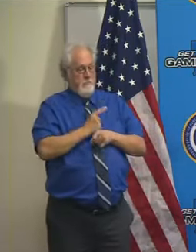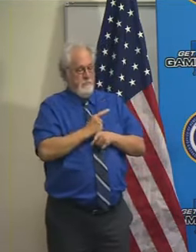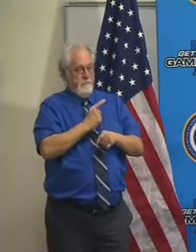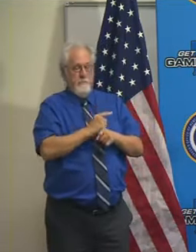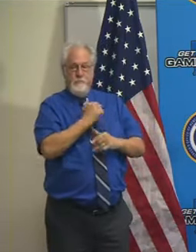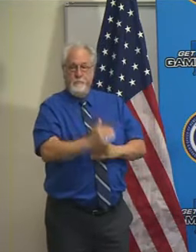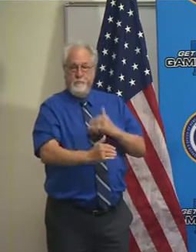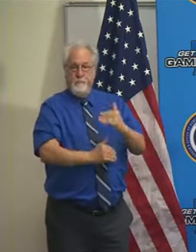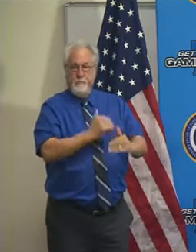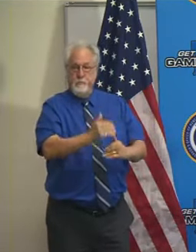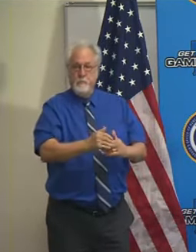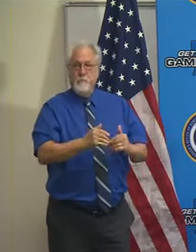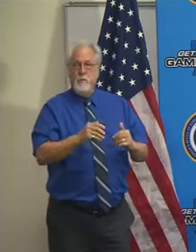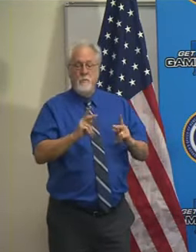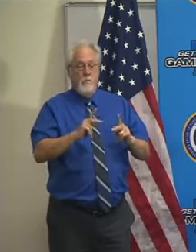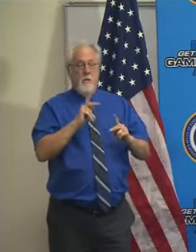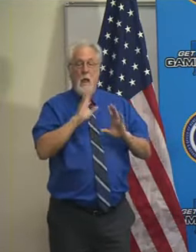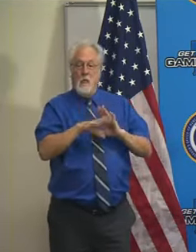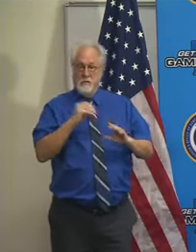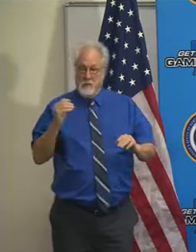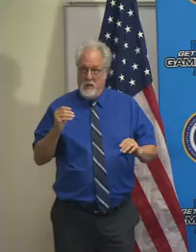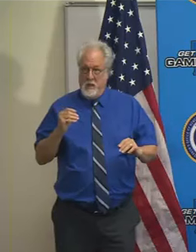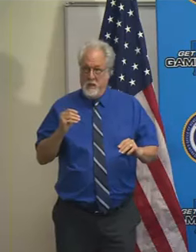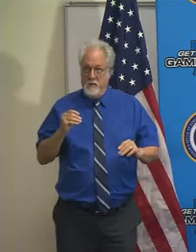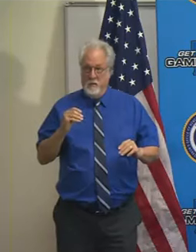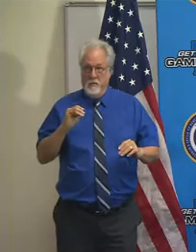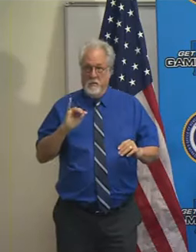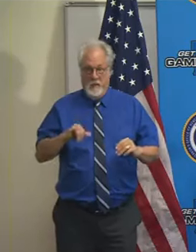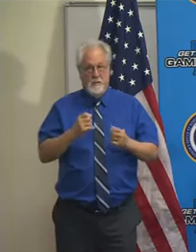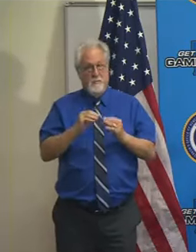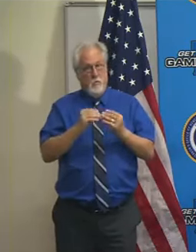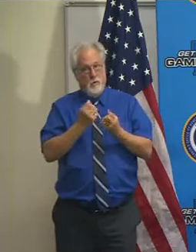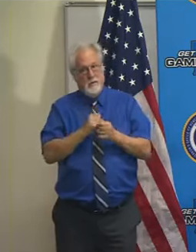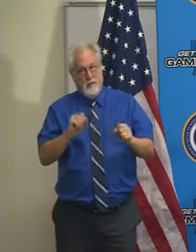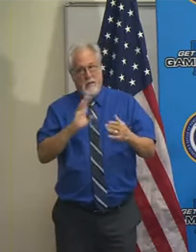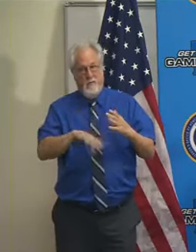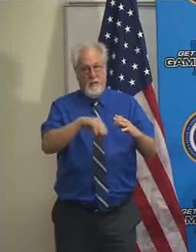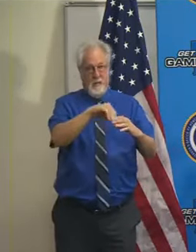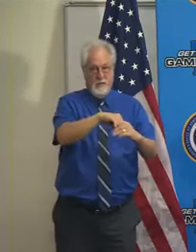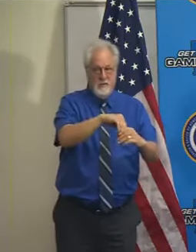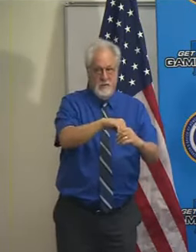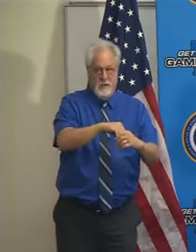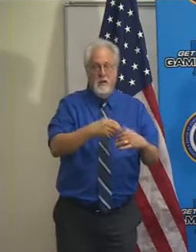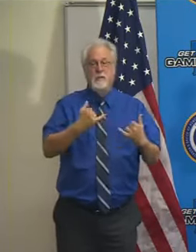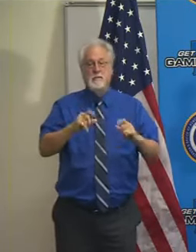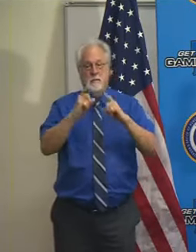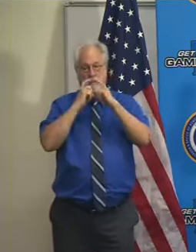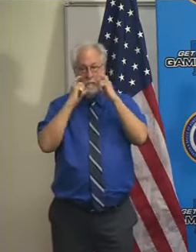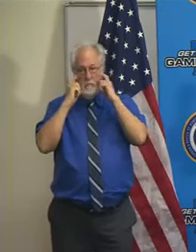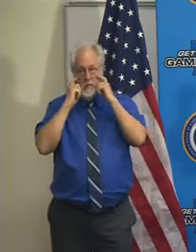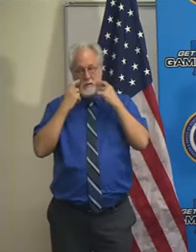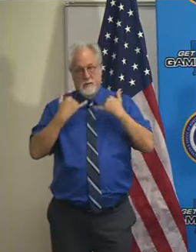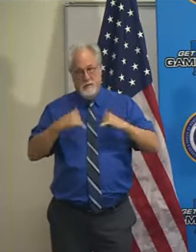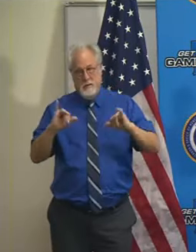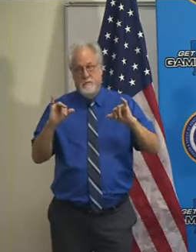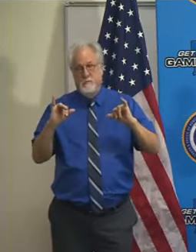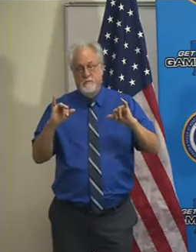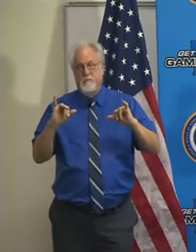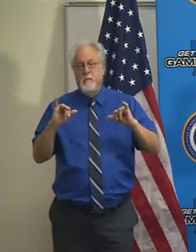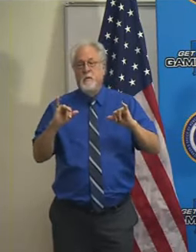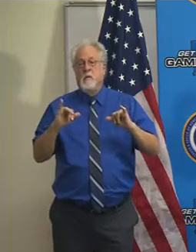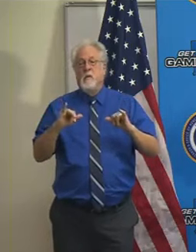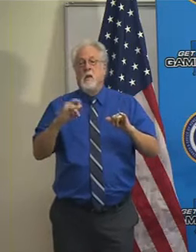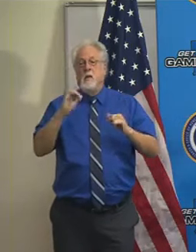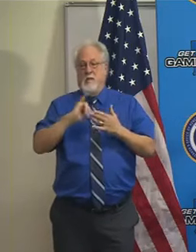where people are outdoors, because that's going to be a safer environment than indoors. We're still going to need to be wearing our personal protective equipment,